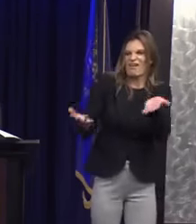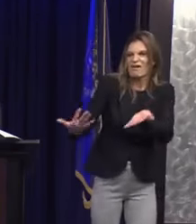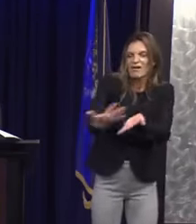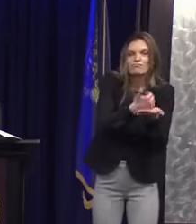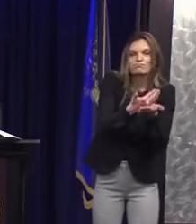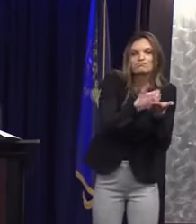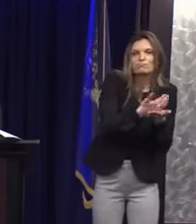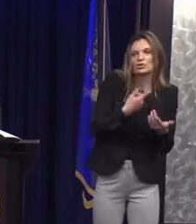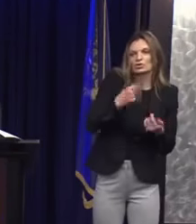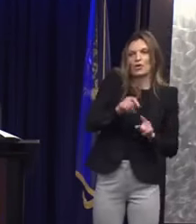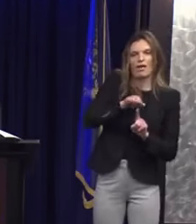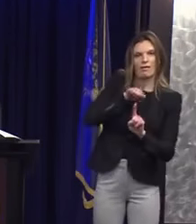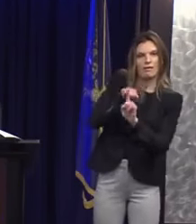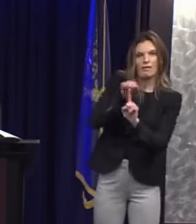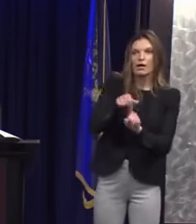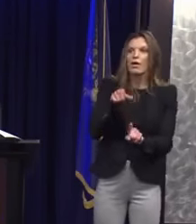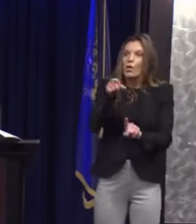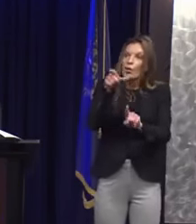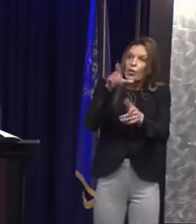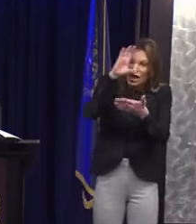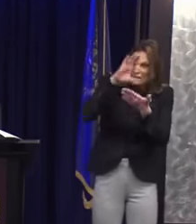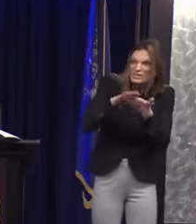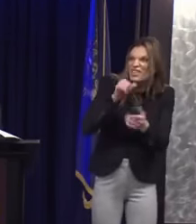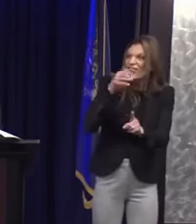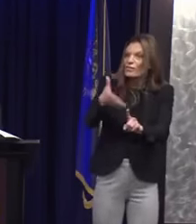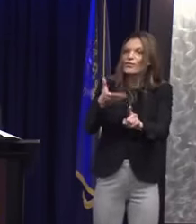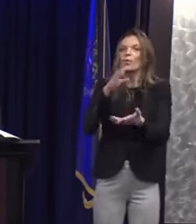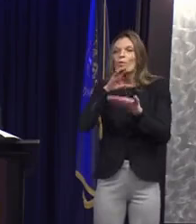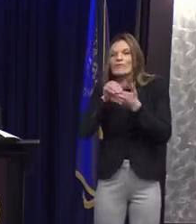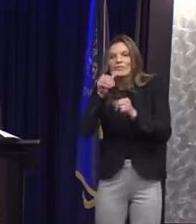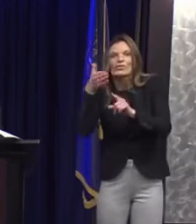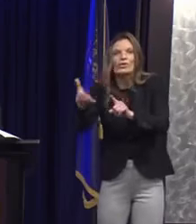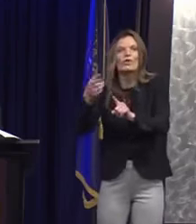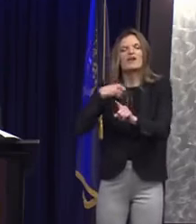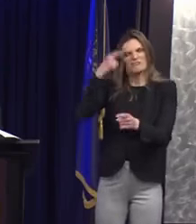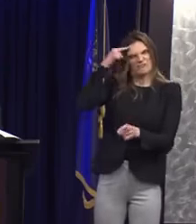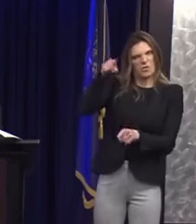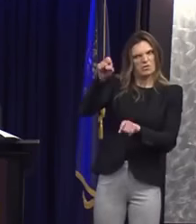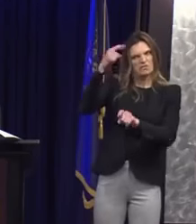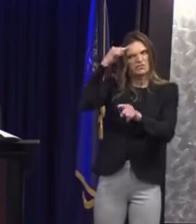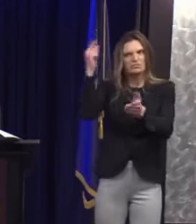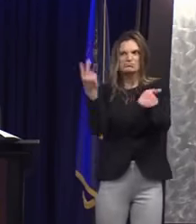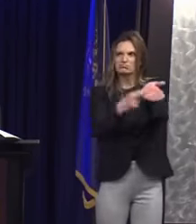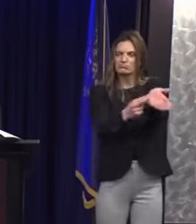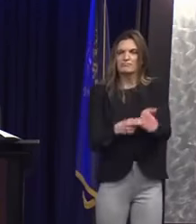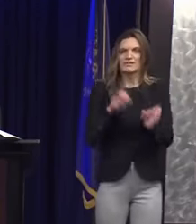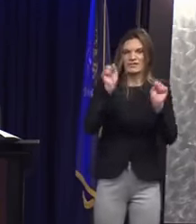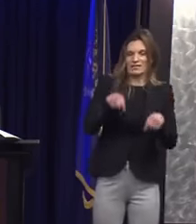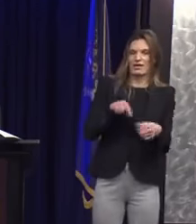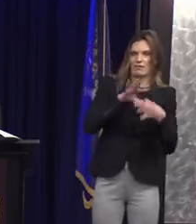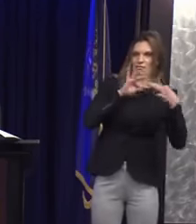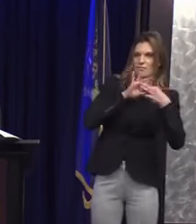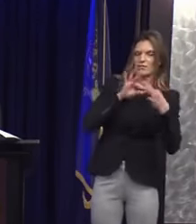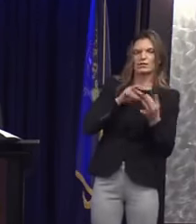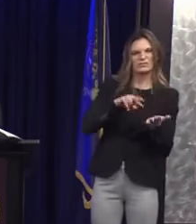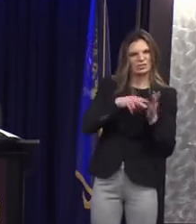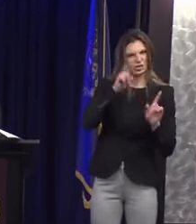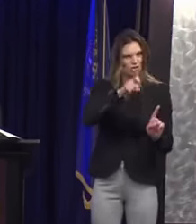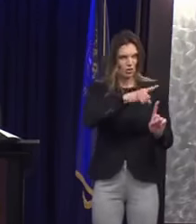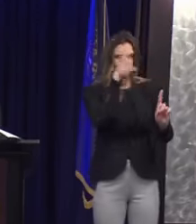or she may sign their spouse's name or their name of any other person on a petition.